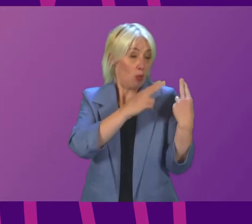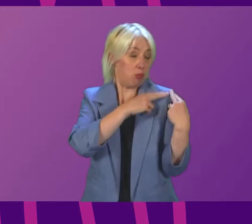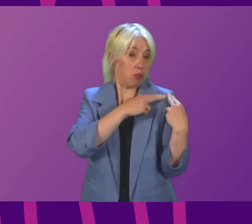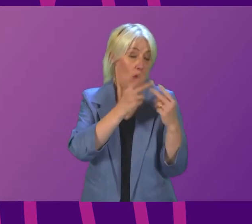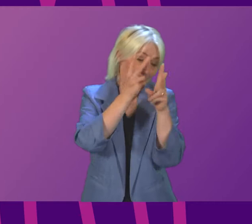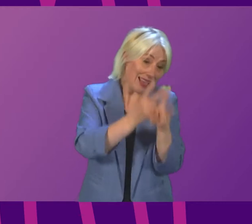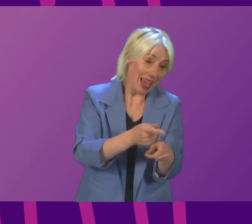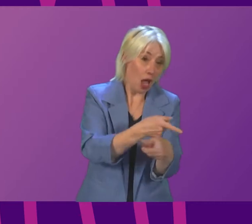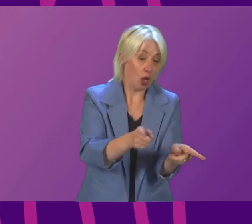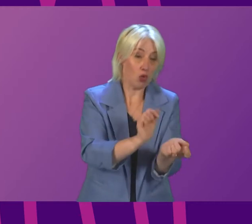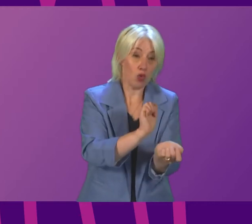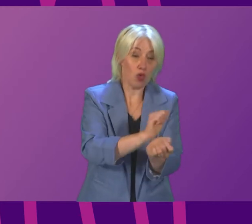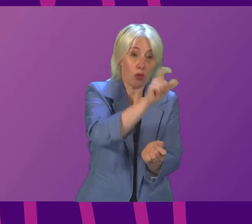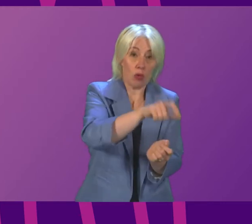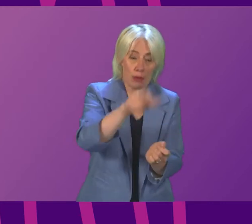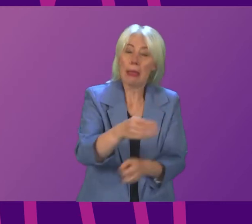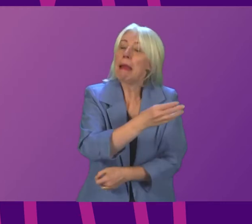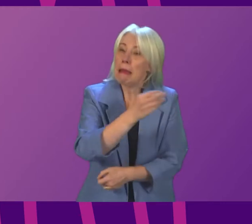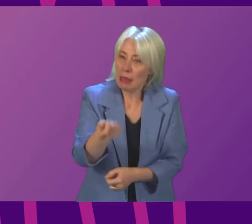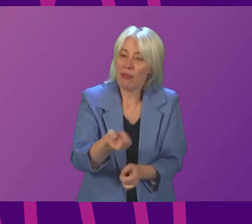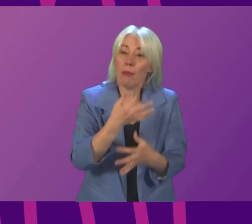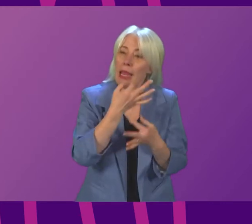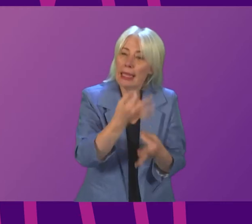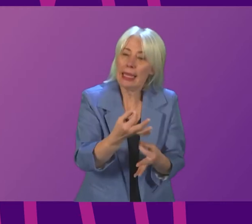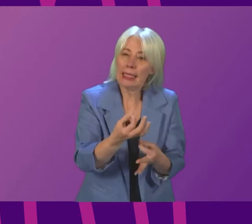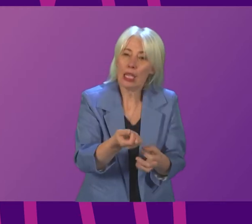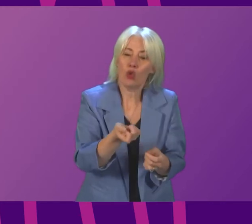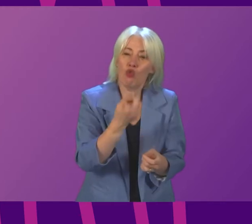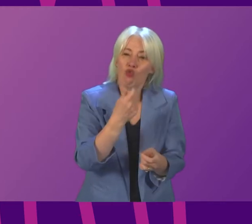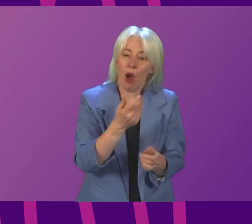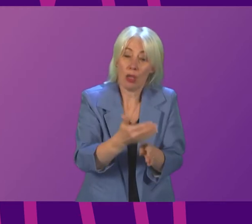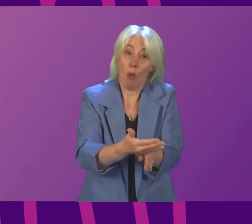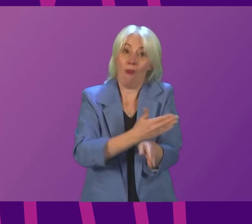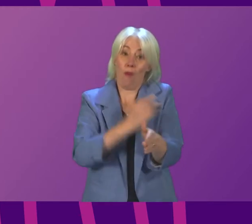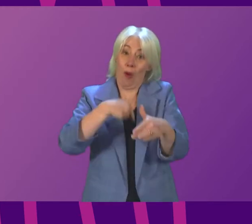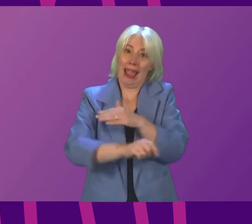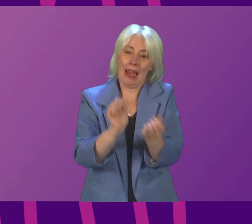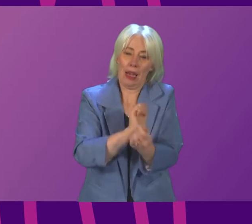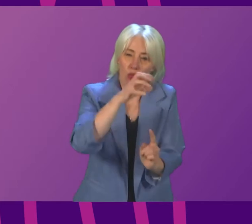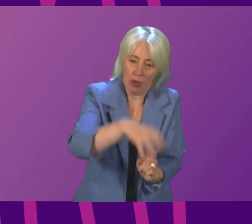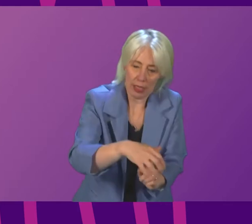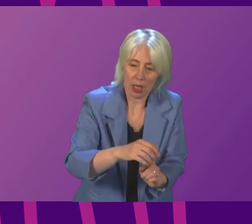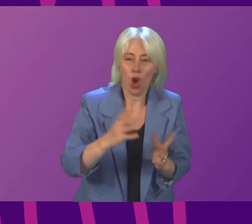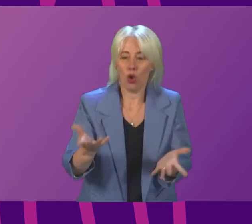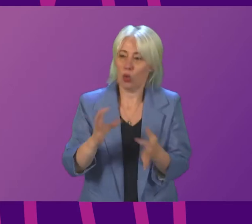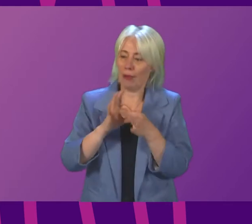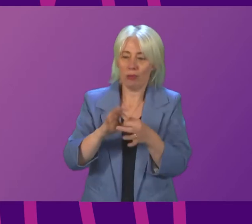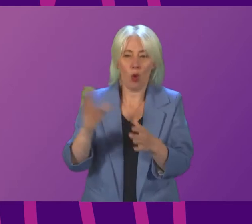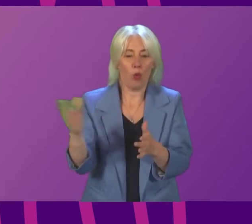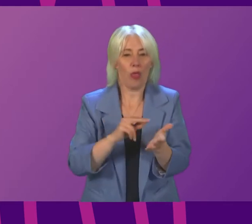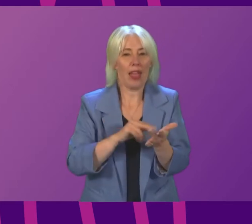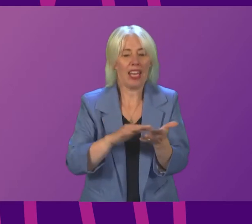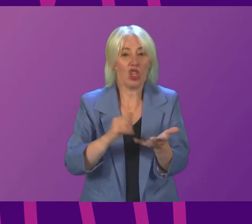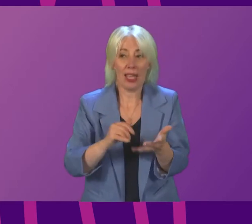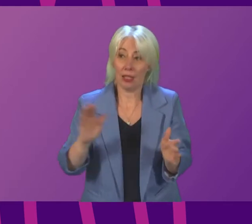some of whom will have had their pre-existing addiction to drugs before they come in, and we have to make sure that we deal with that. So, there is an engagement with the health service right across the prison